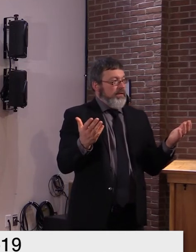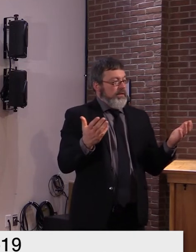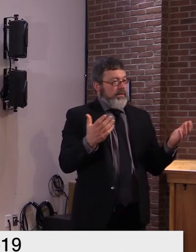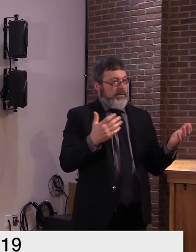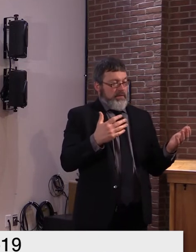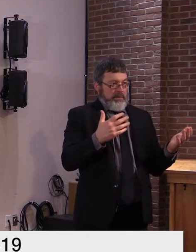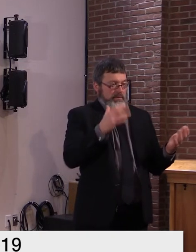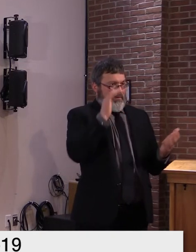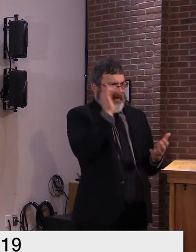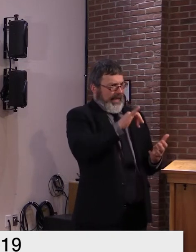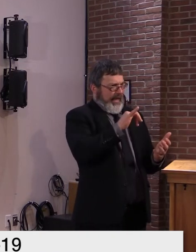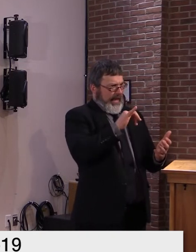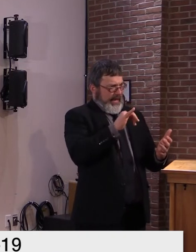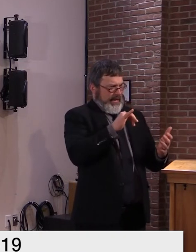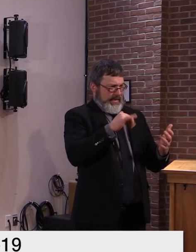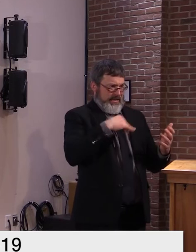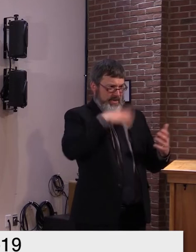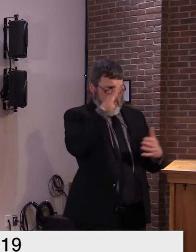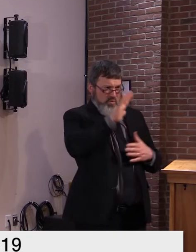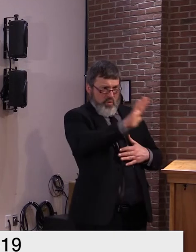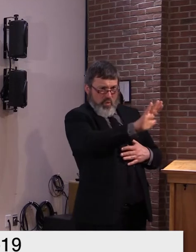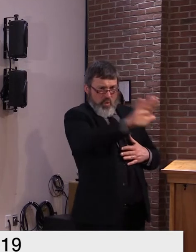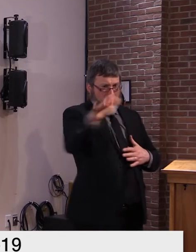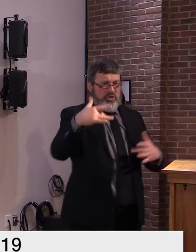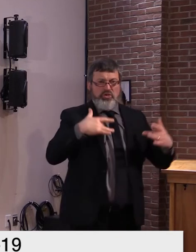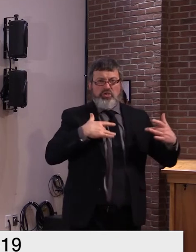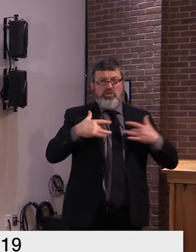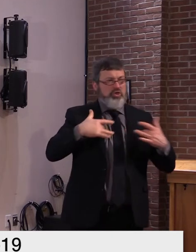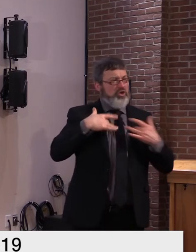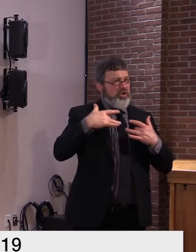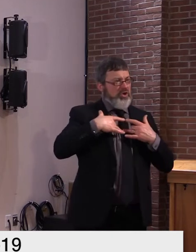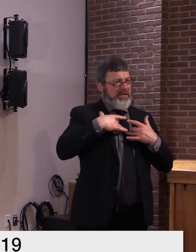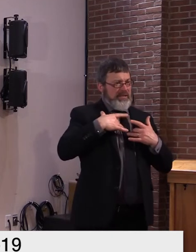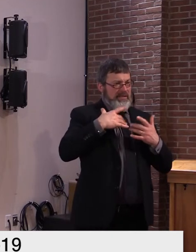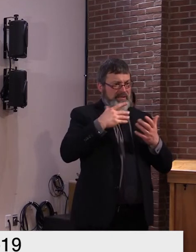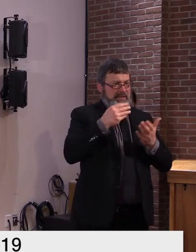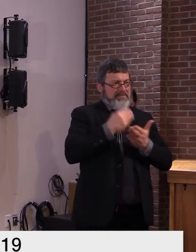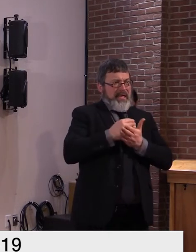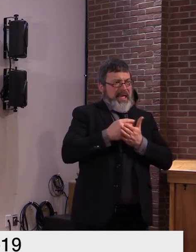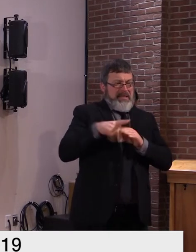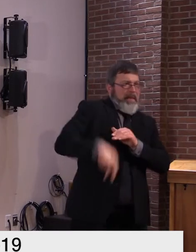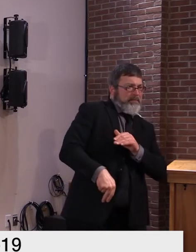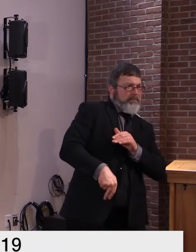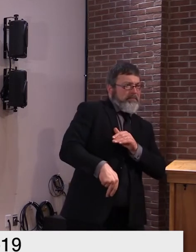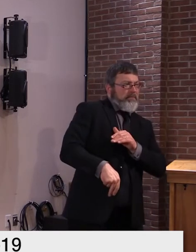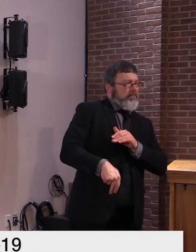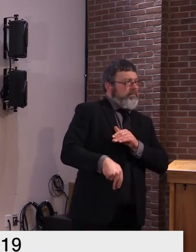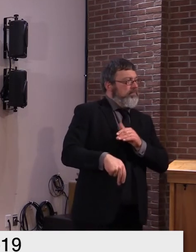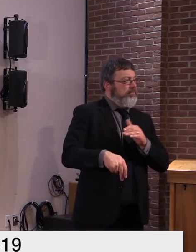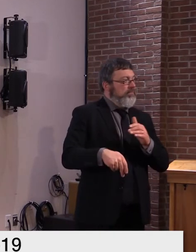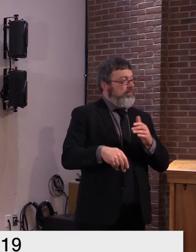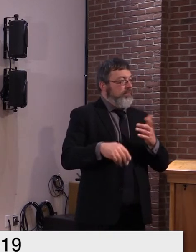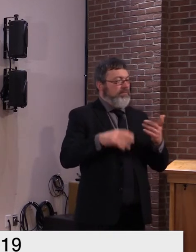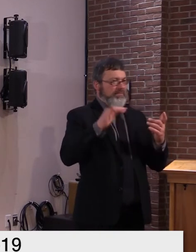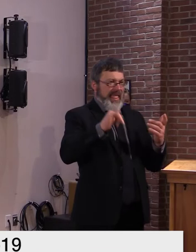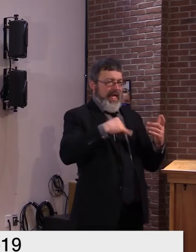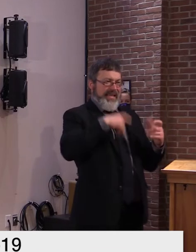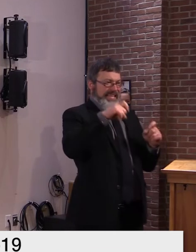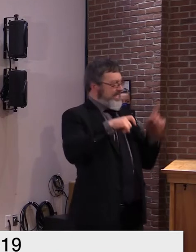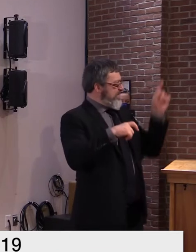this state for those who are on unemployment right now and that's why we need their help we need them to take action we need them to do it now